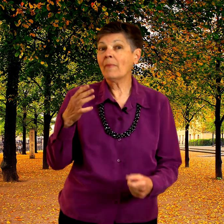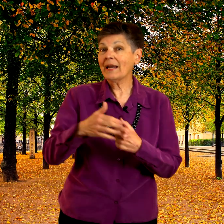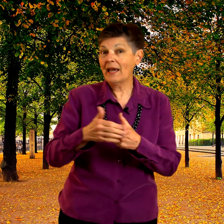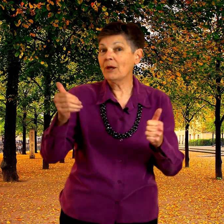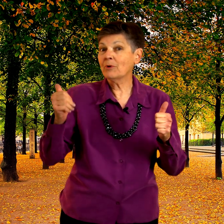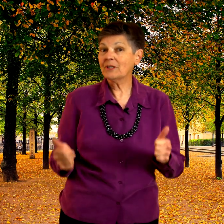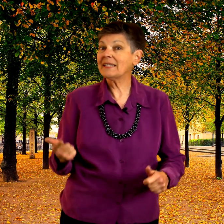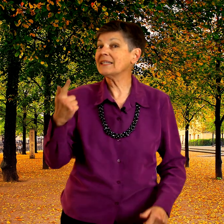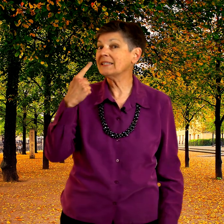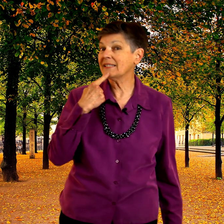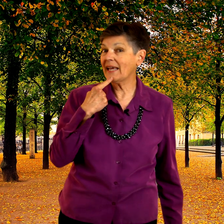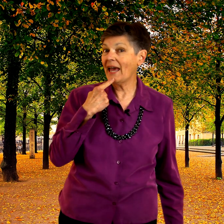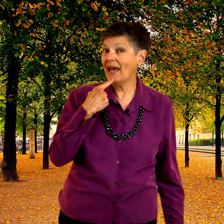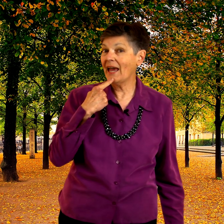my neighbor did say